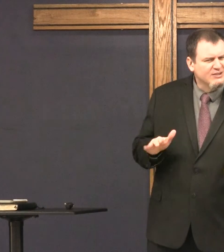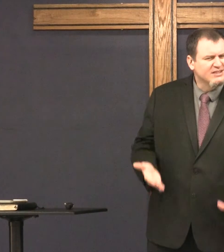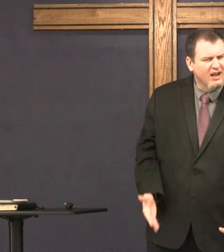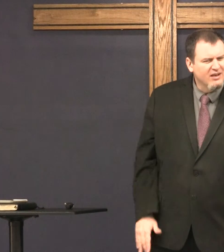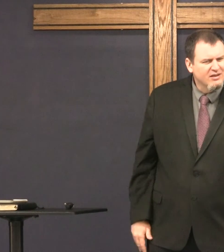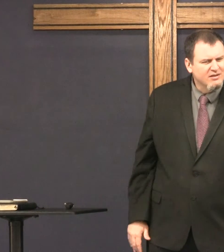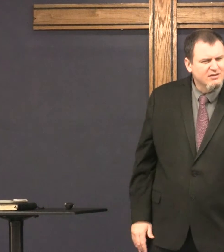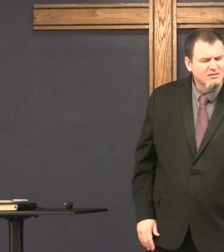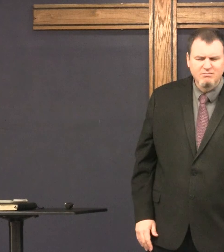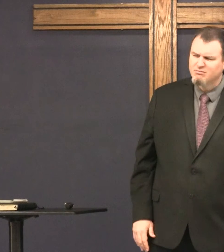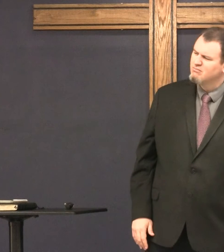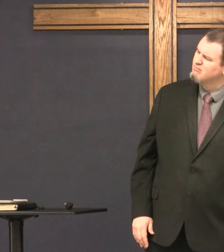Now he's dead.